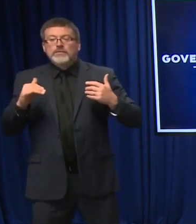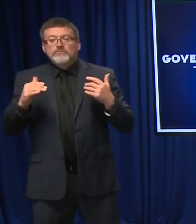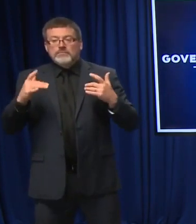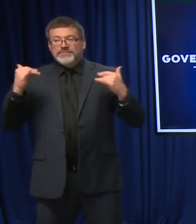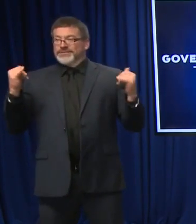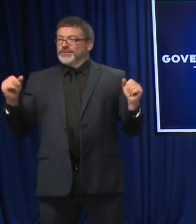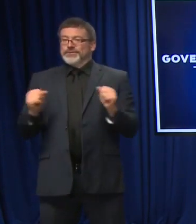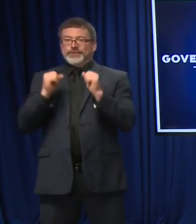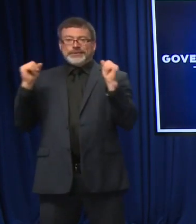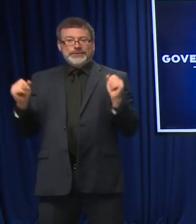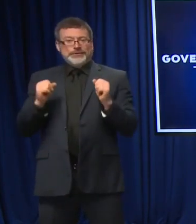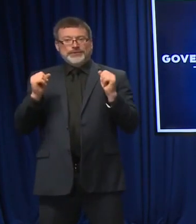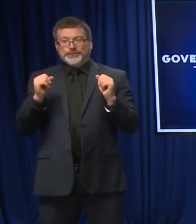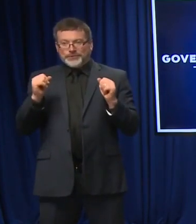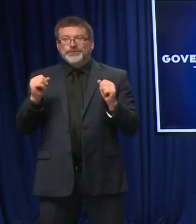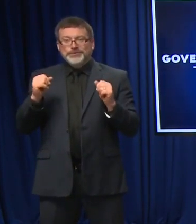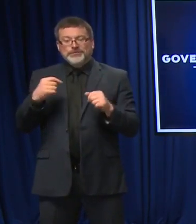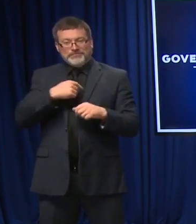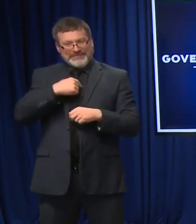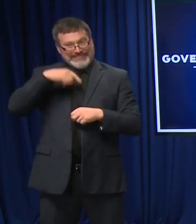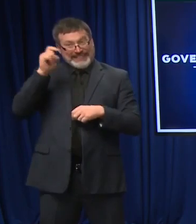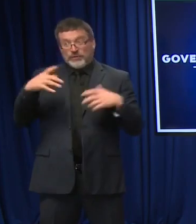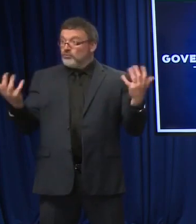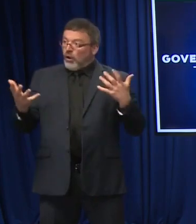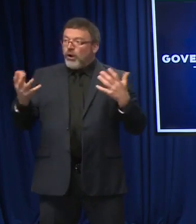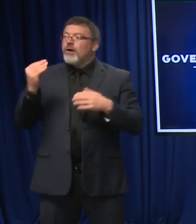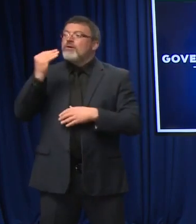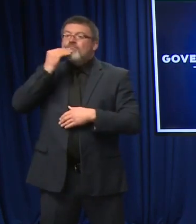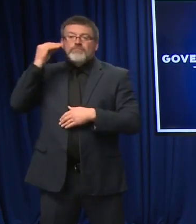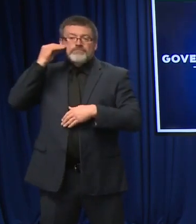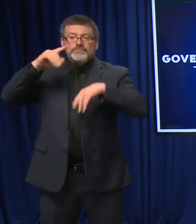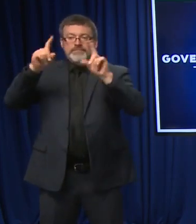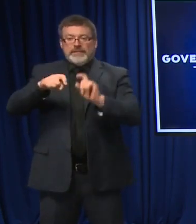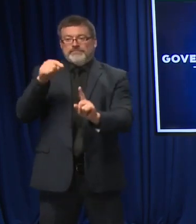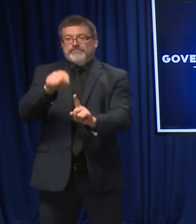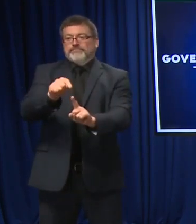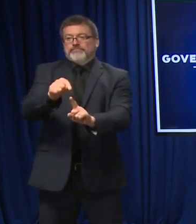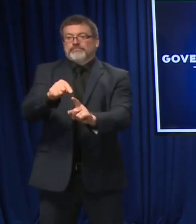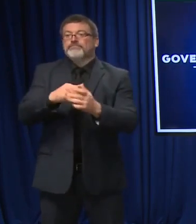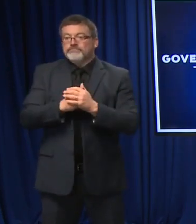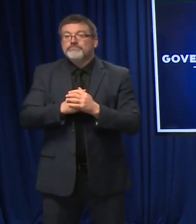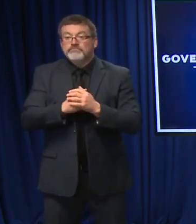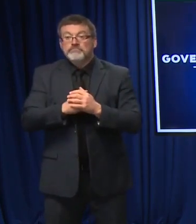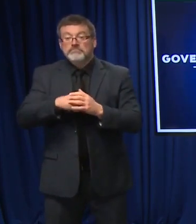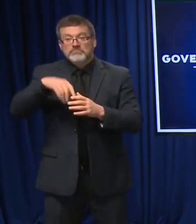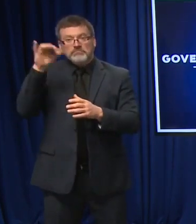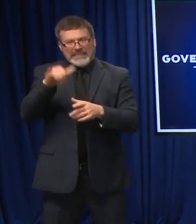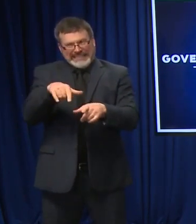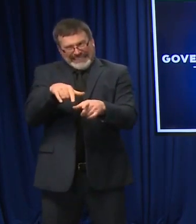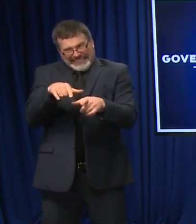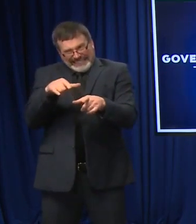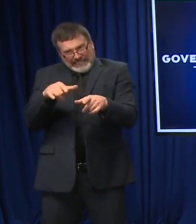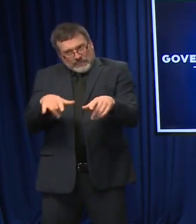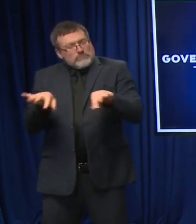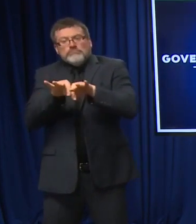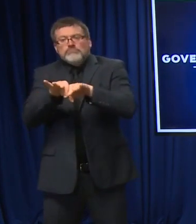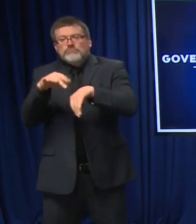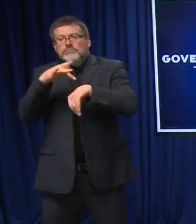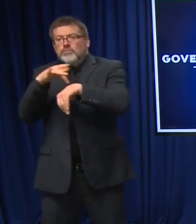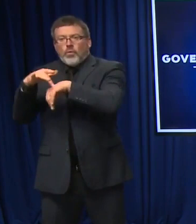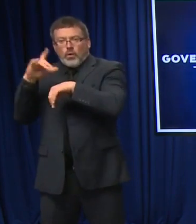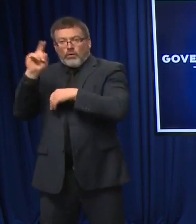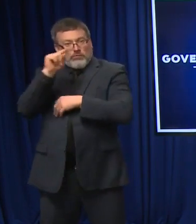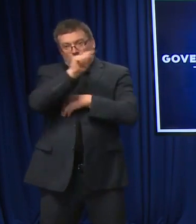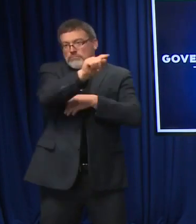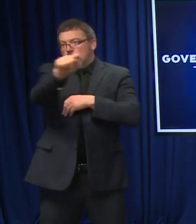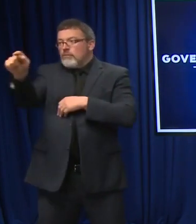a very, very valuable tool and at-home tests are a huge opportunity that folks within the city of New Hampshire in particular are going